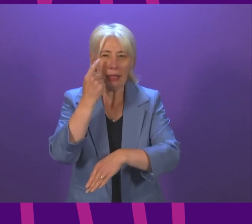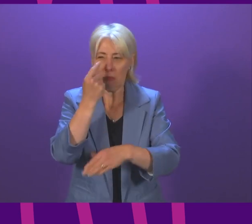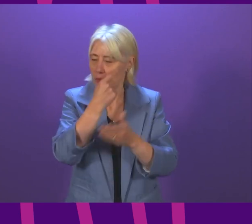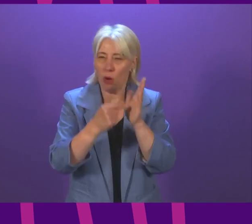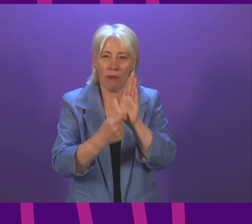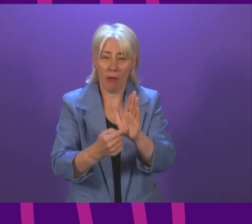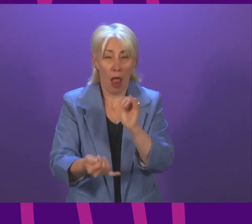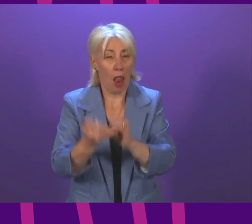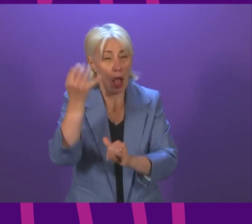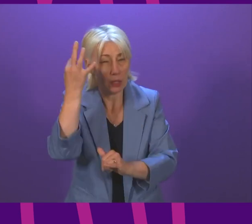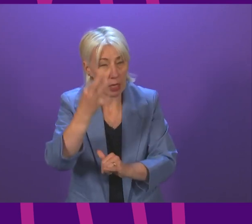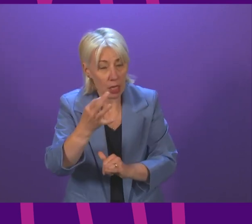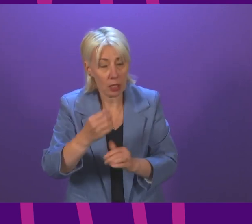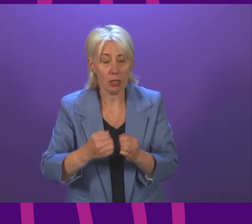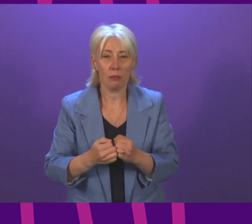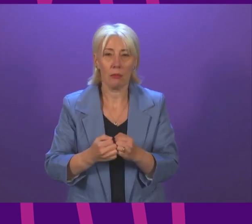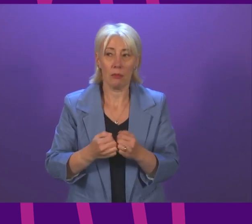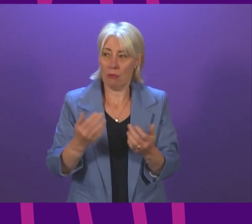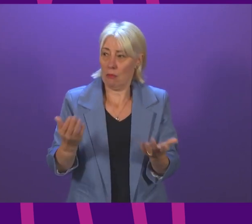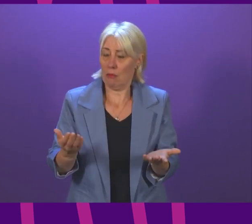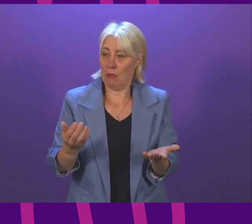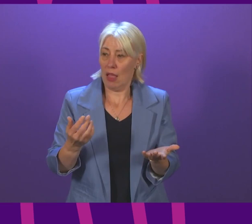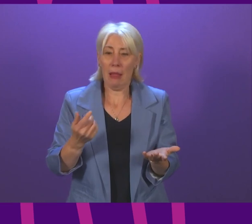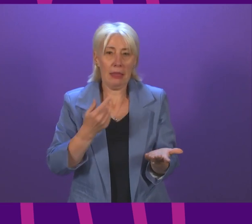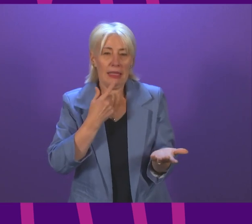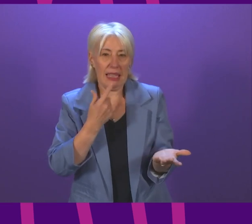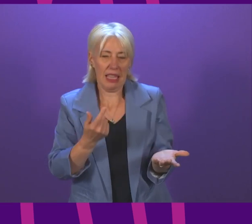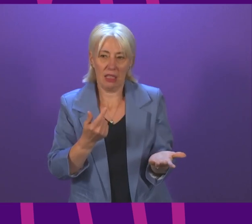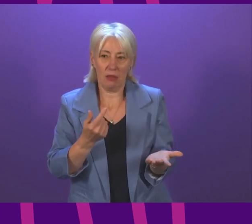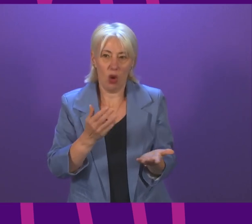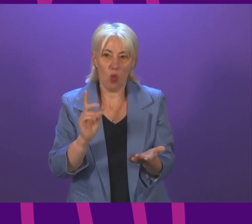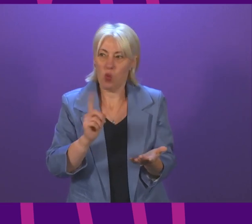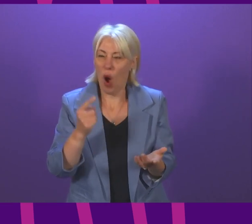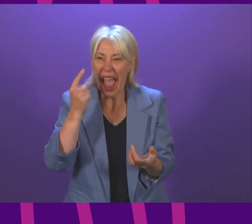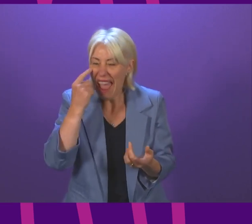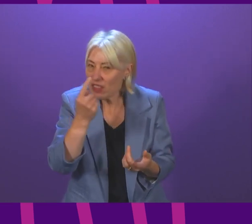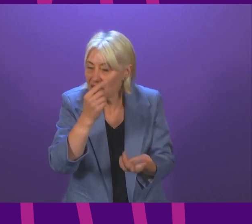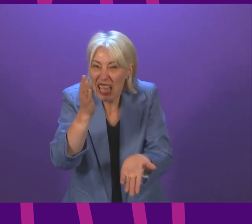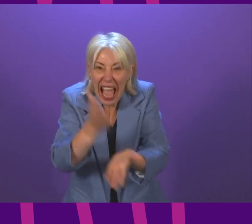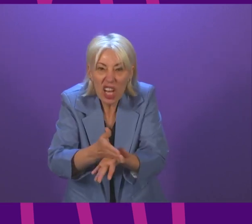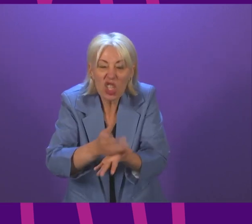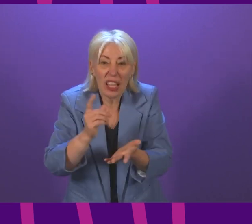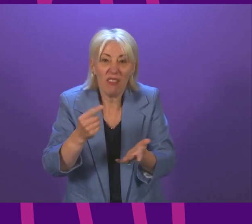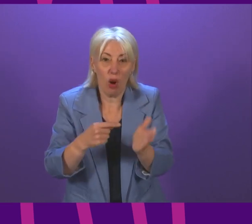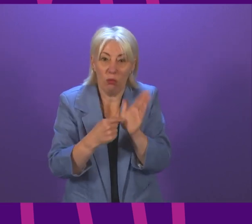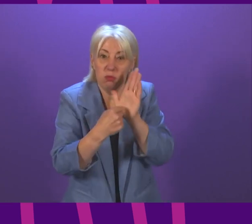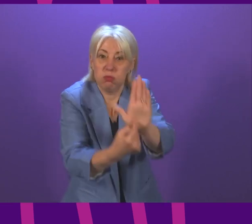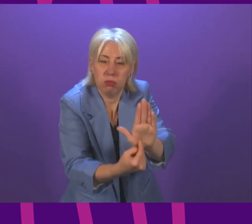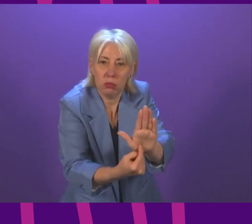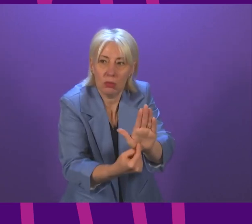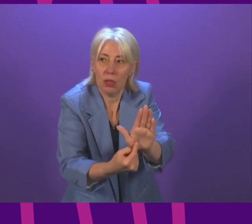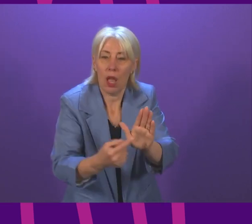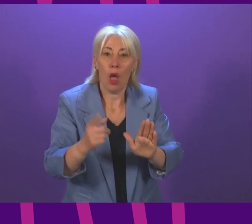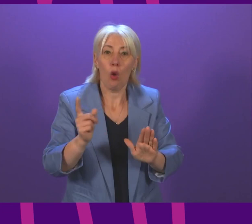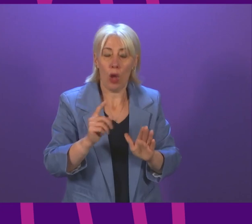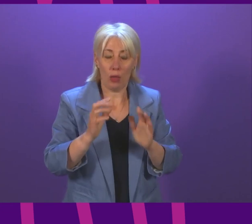minute. And the evidence case for them, if it can be called that because there's barely any evidence for this policy, appeared before a Scottish